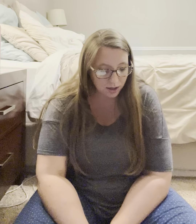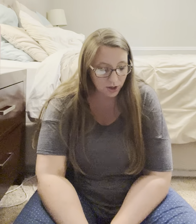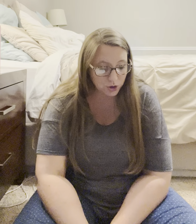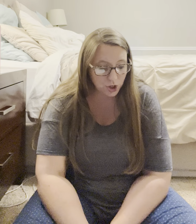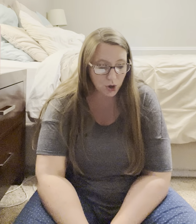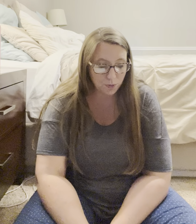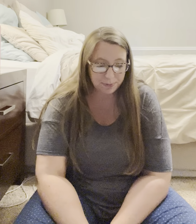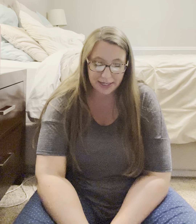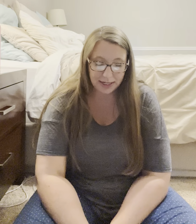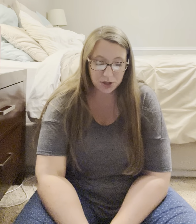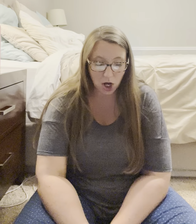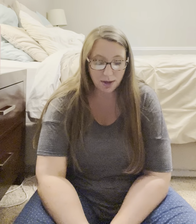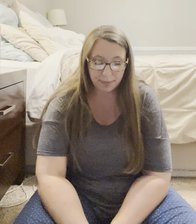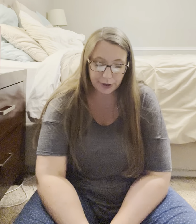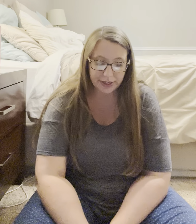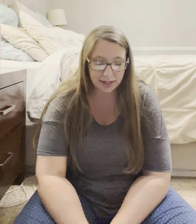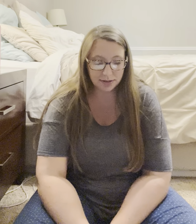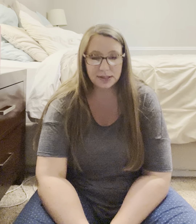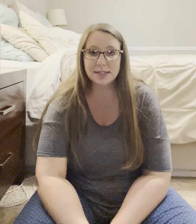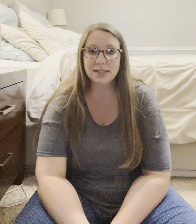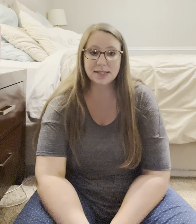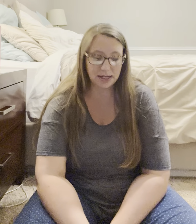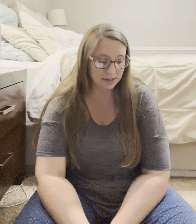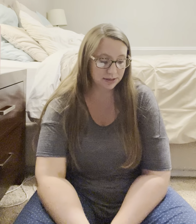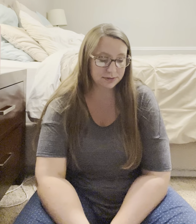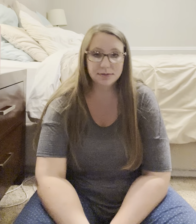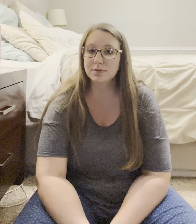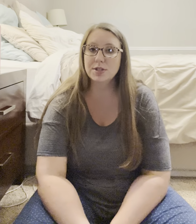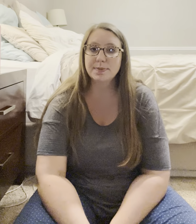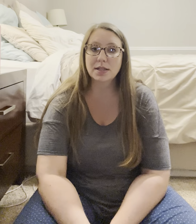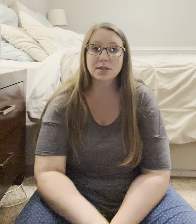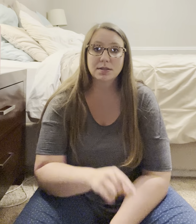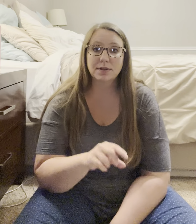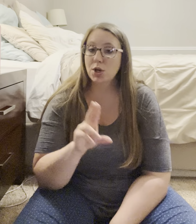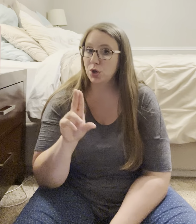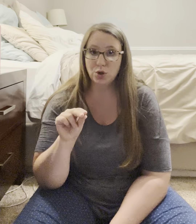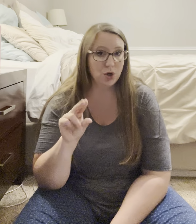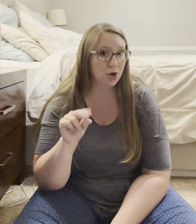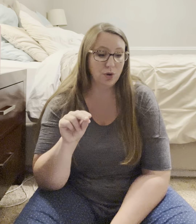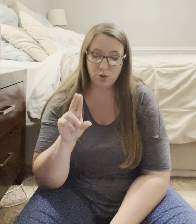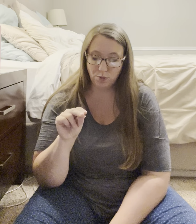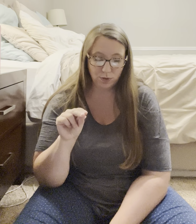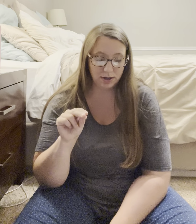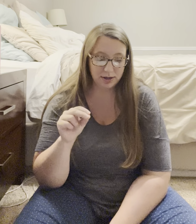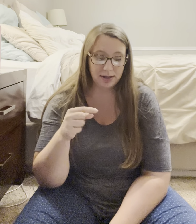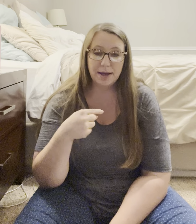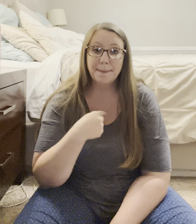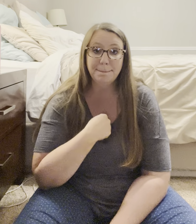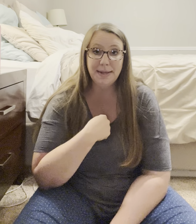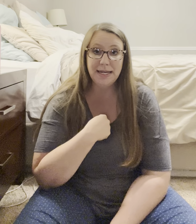No, me, not married. That's the exact response. No, me,